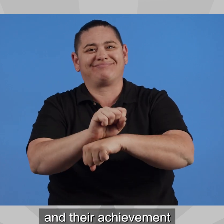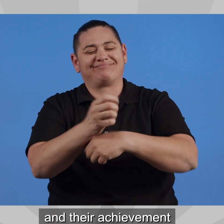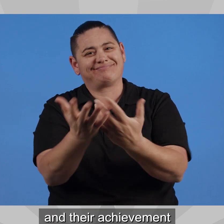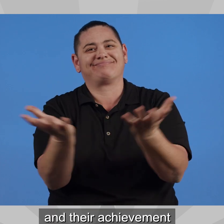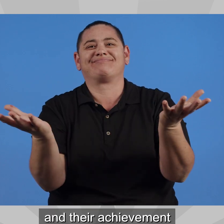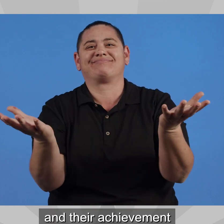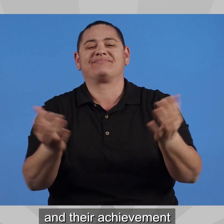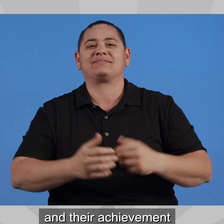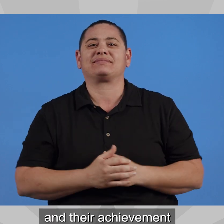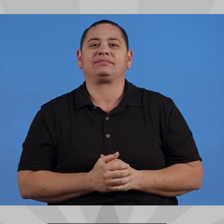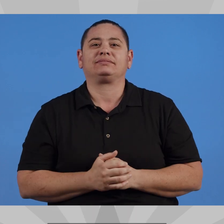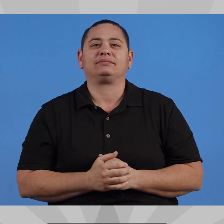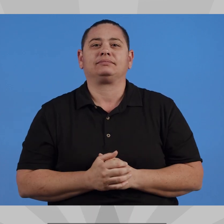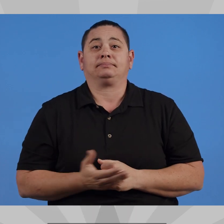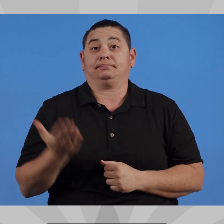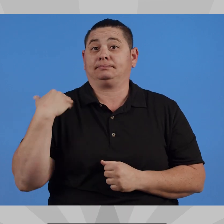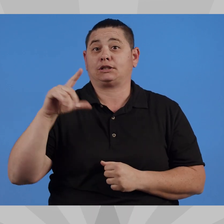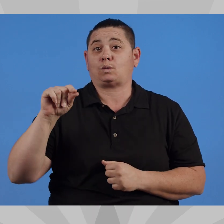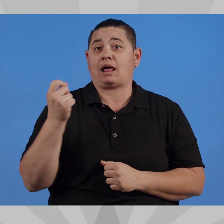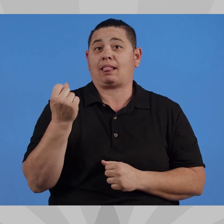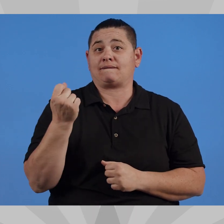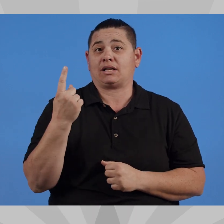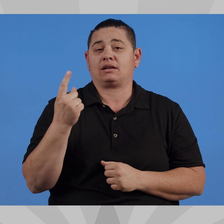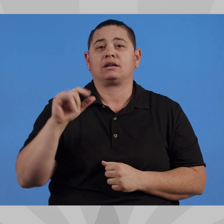achievement of the American dream of homeownership.